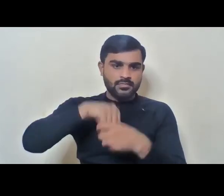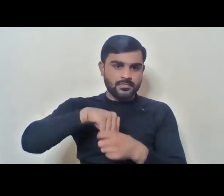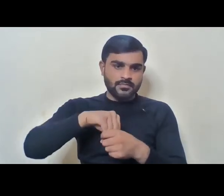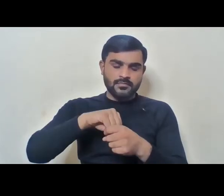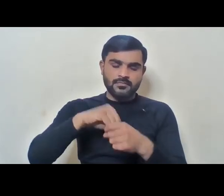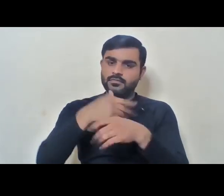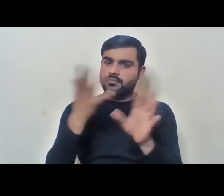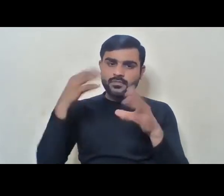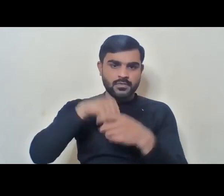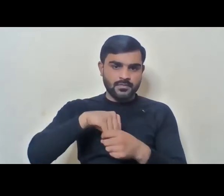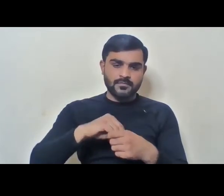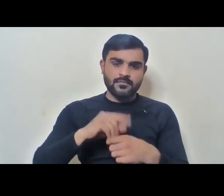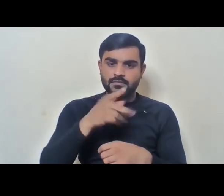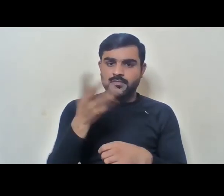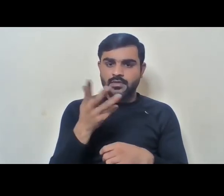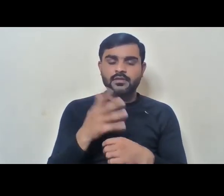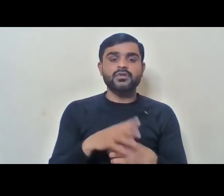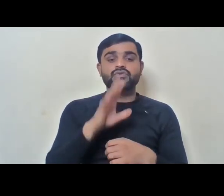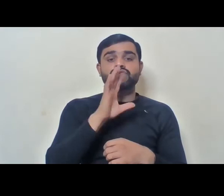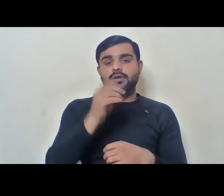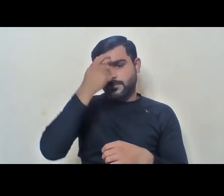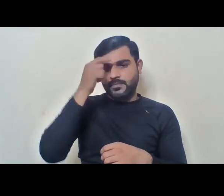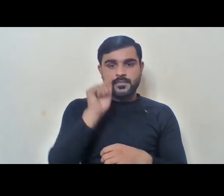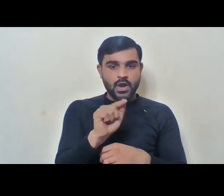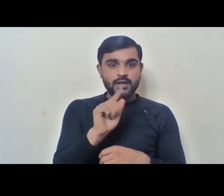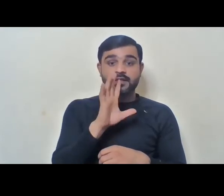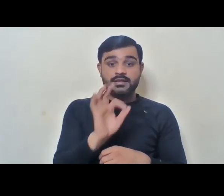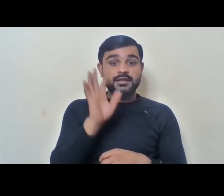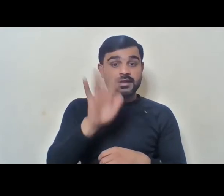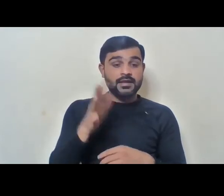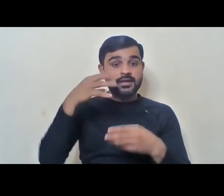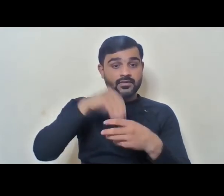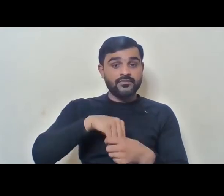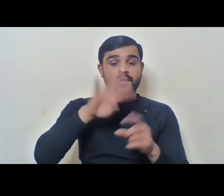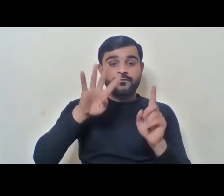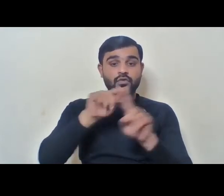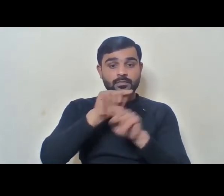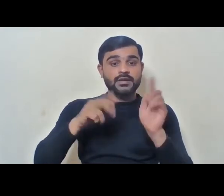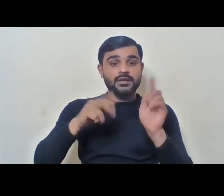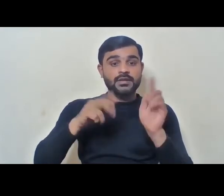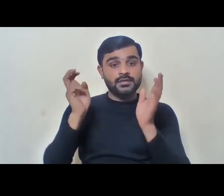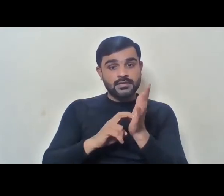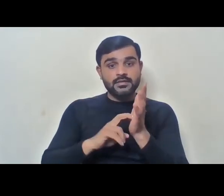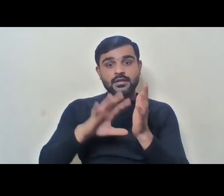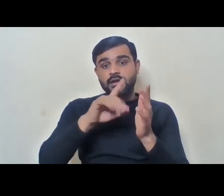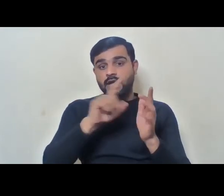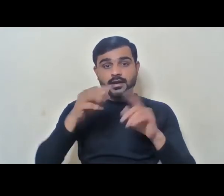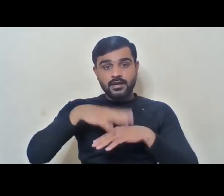general. That is the actual point. We have to get 4 points of reservation out of 100.